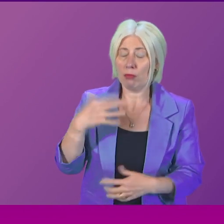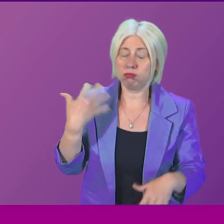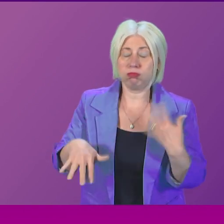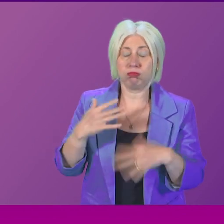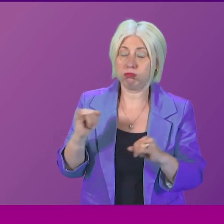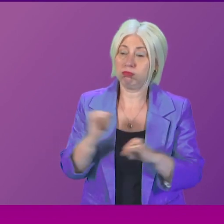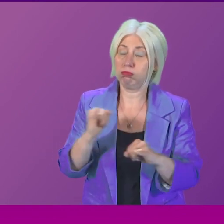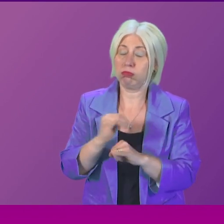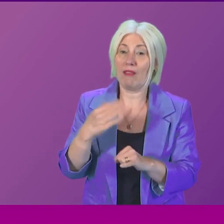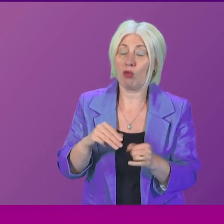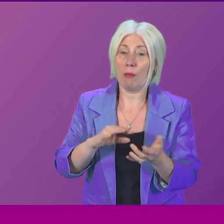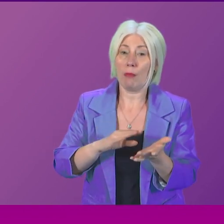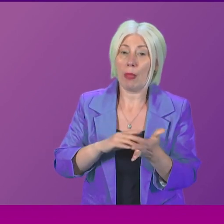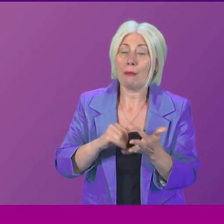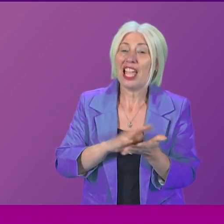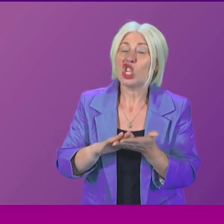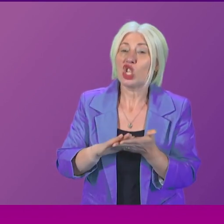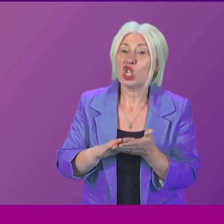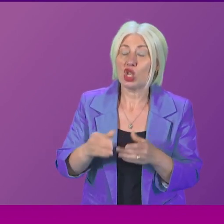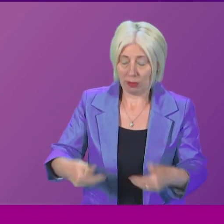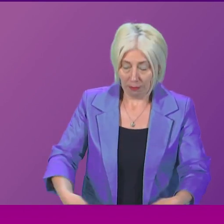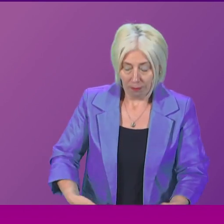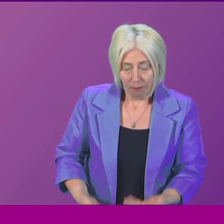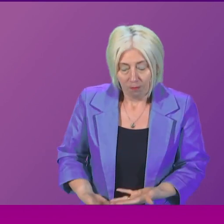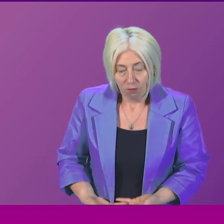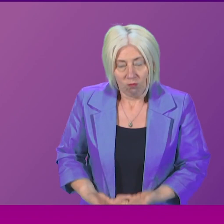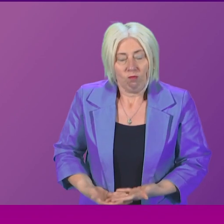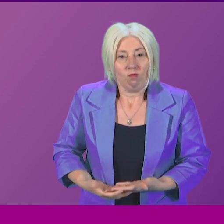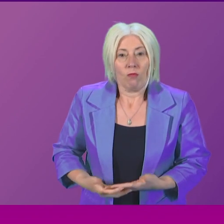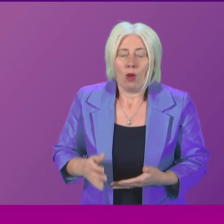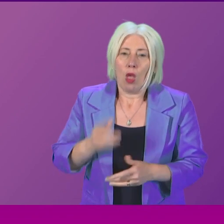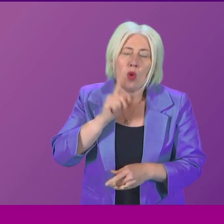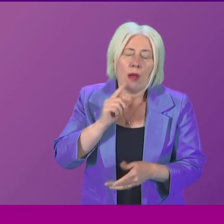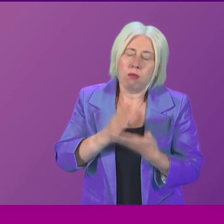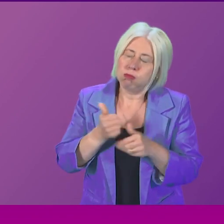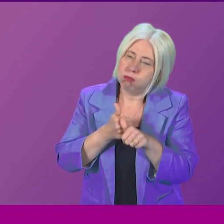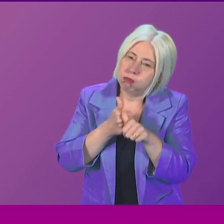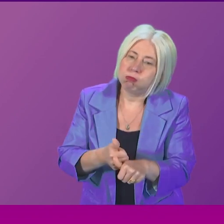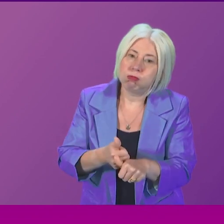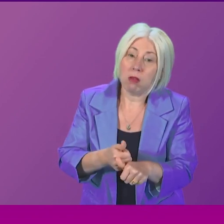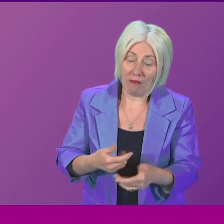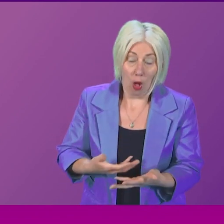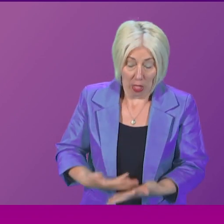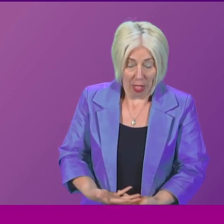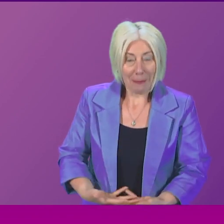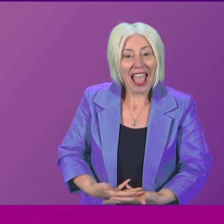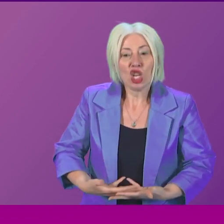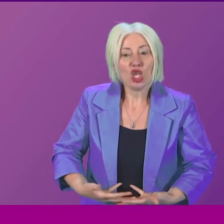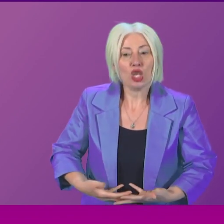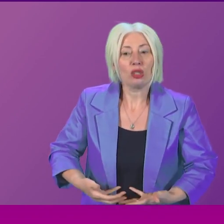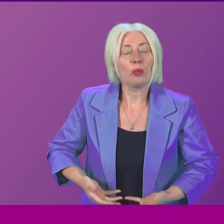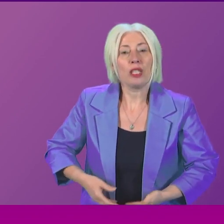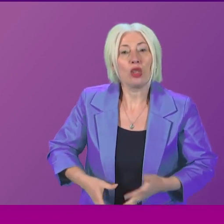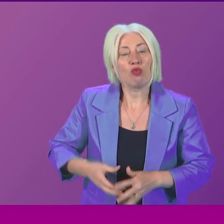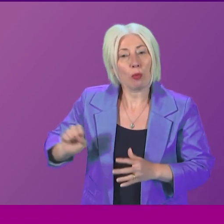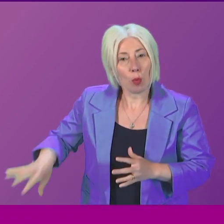the horrors of transvaginal mesh implants. And the women have my unwavering support in their efforts to firstly have the mesh removed. And secondly, seek answers as to why the